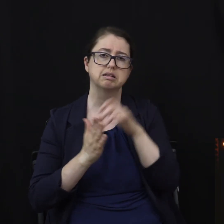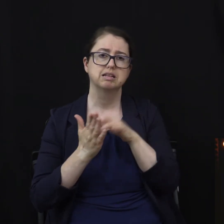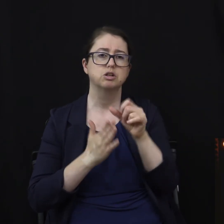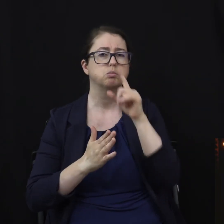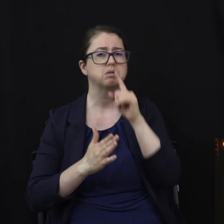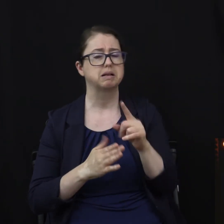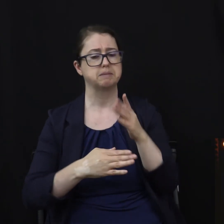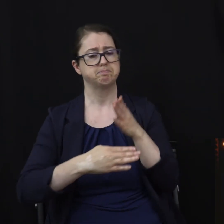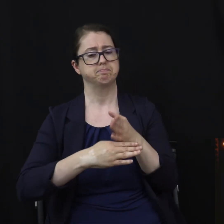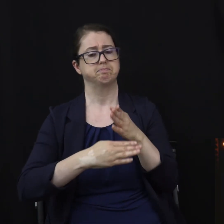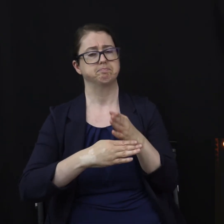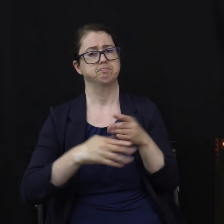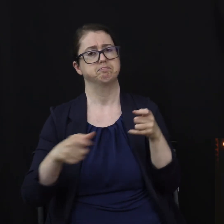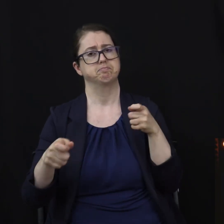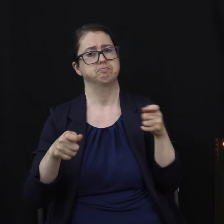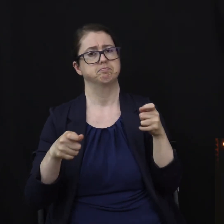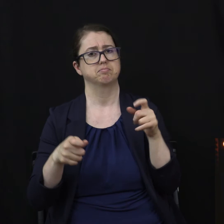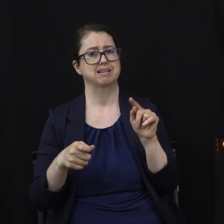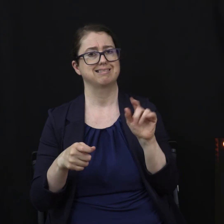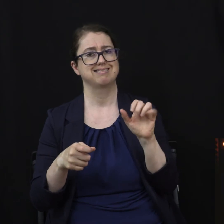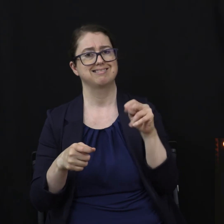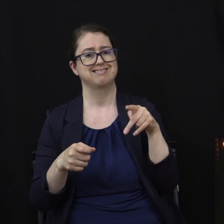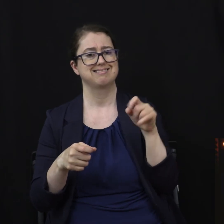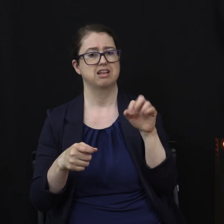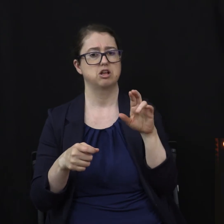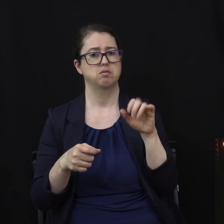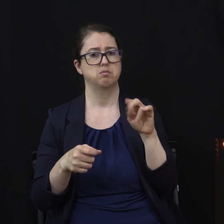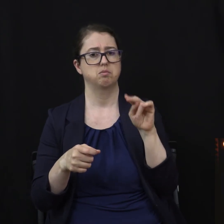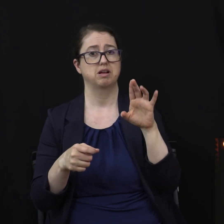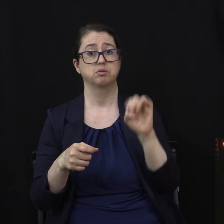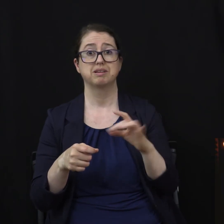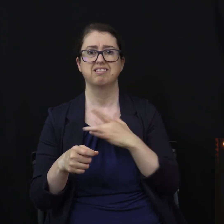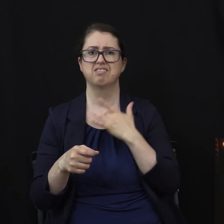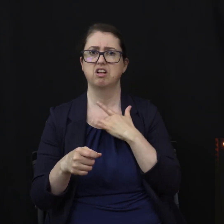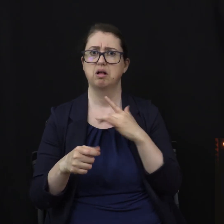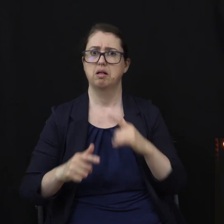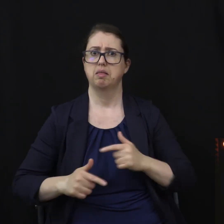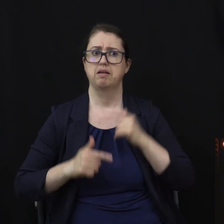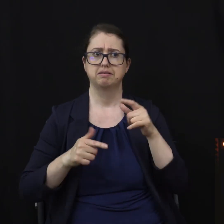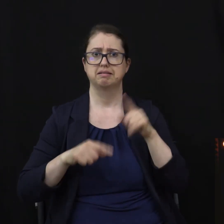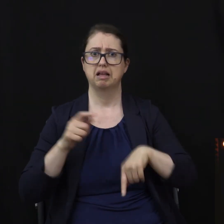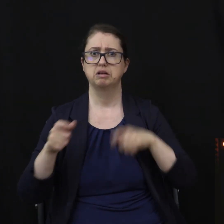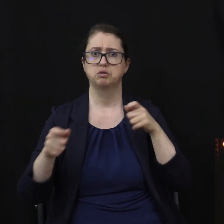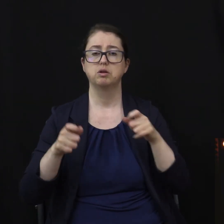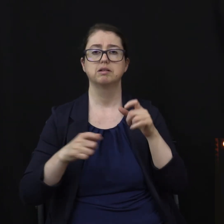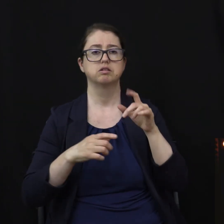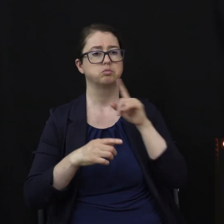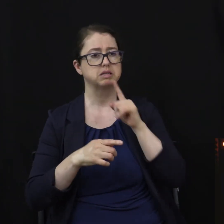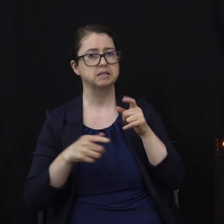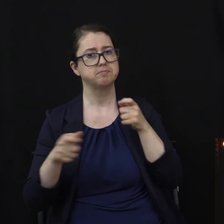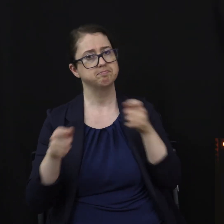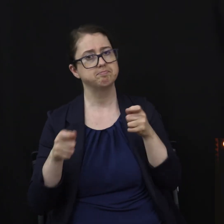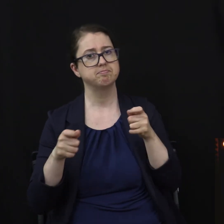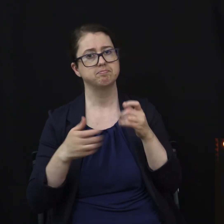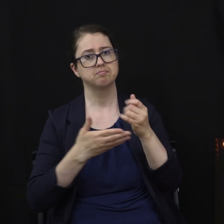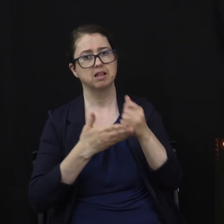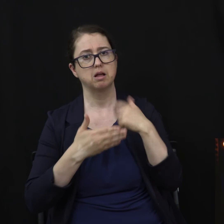when we feel our lives are out of control. Temperance can help us regain direction. So how do we